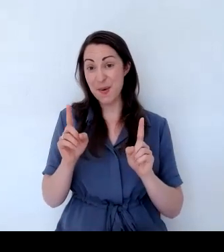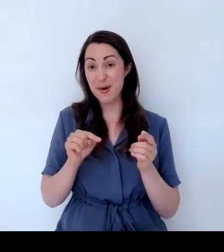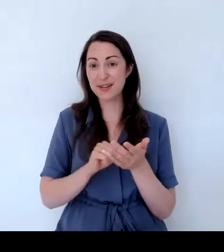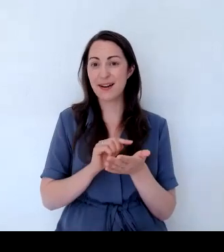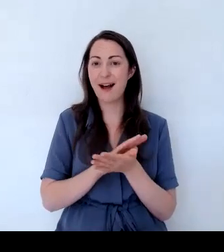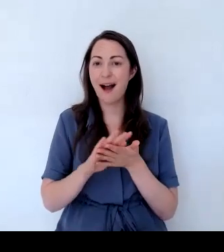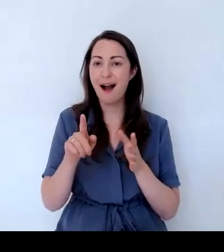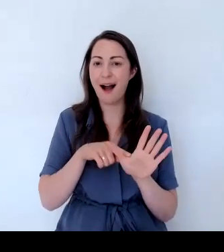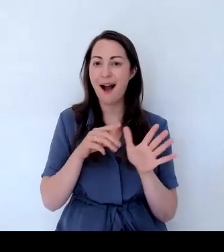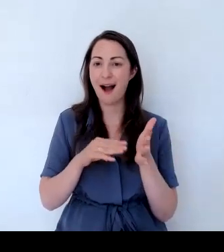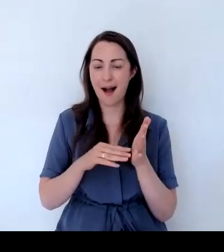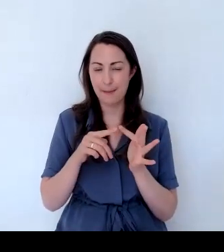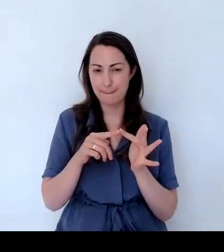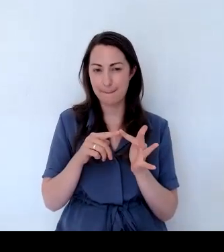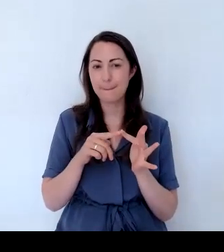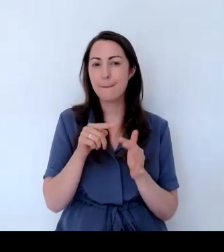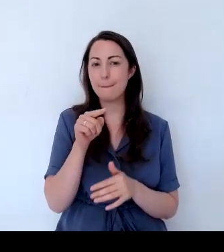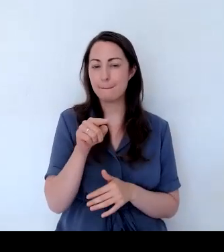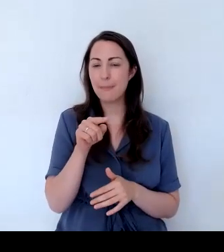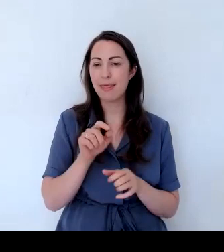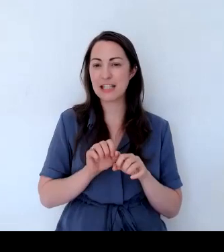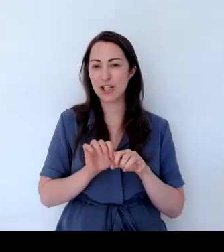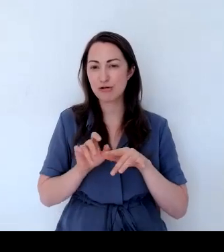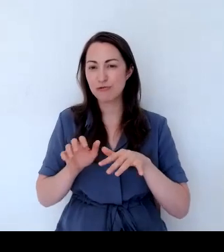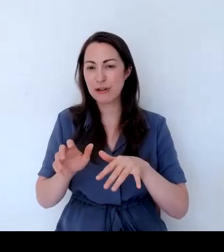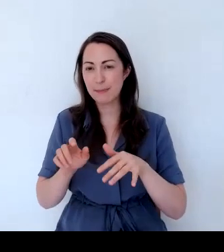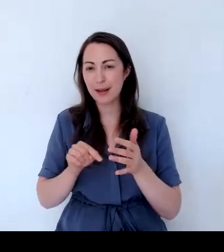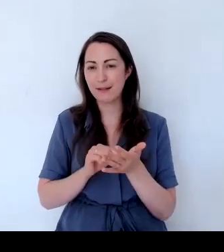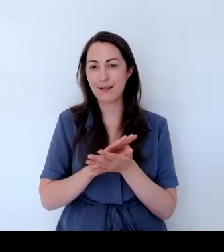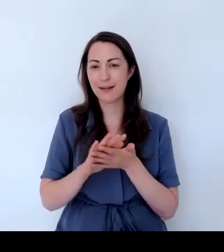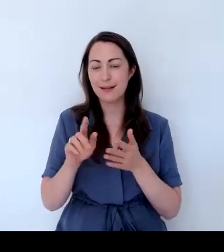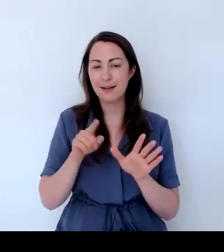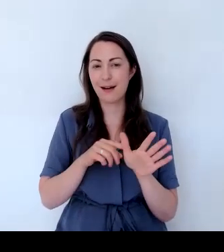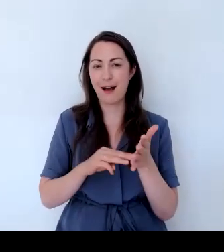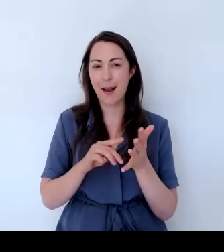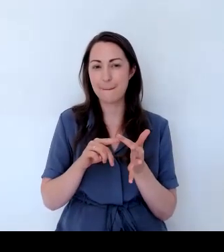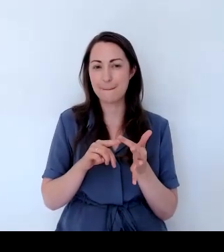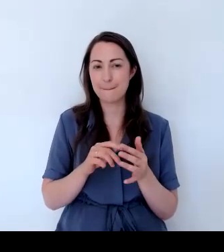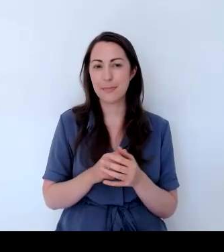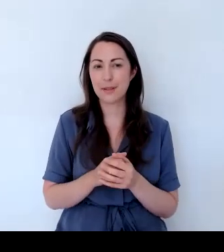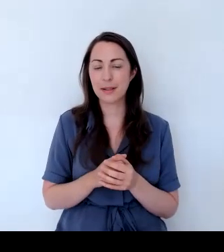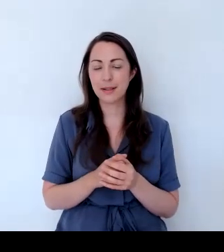is a creeping thyme called russetings.